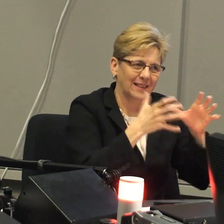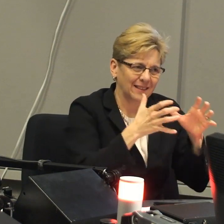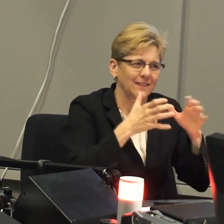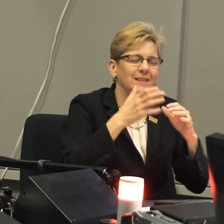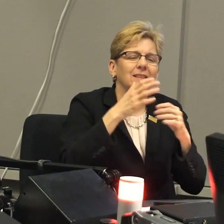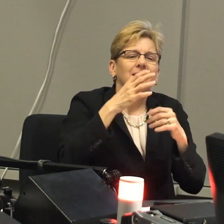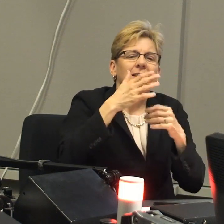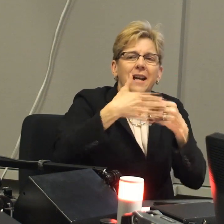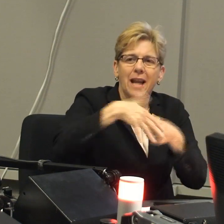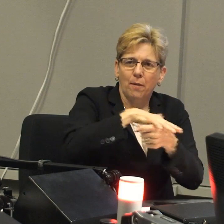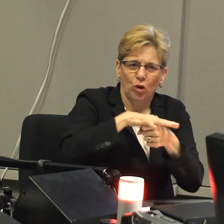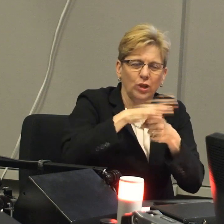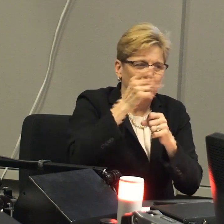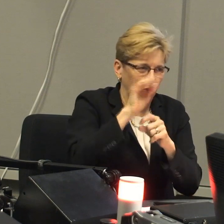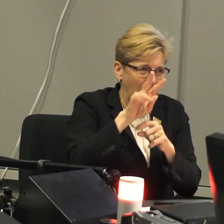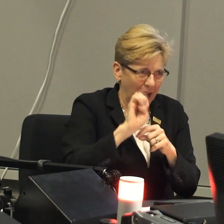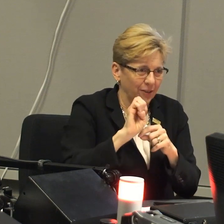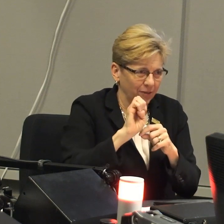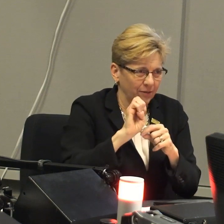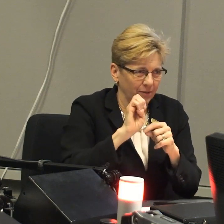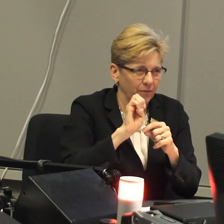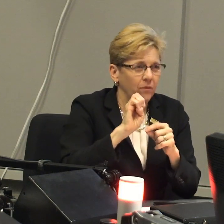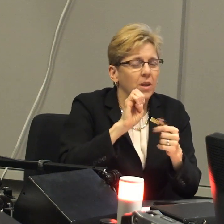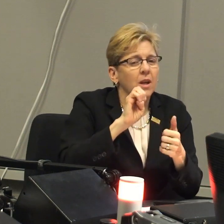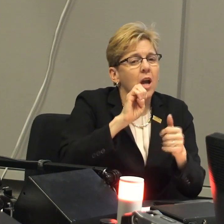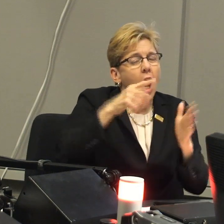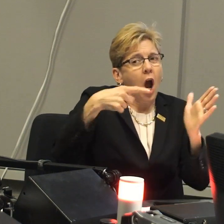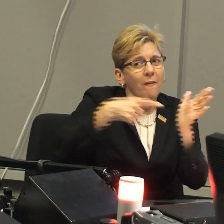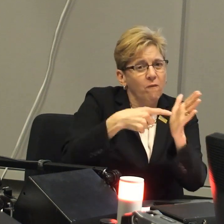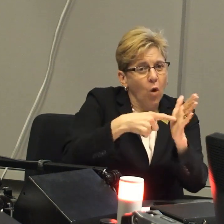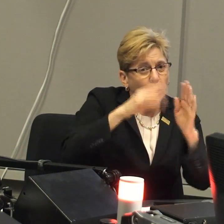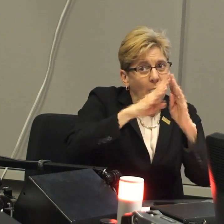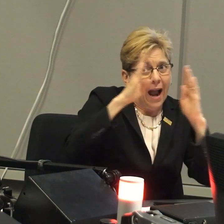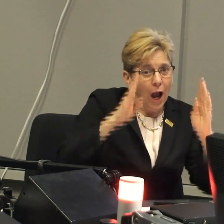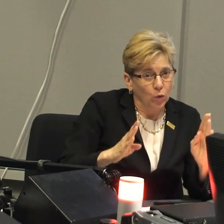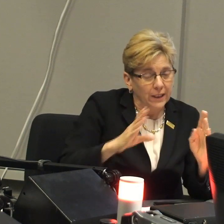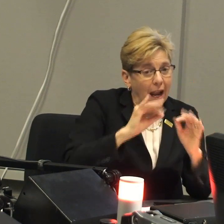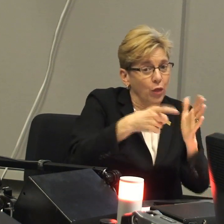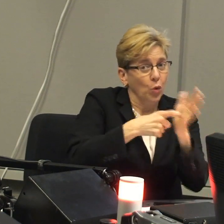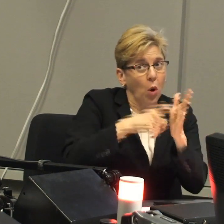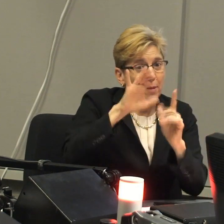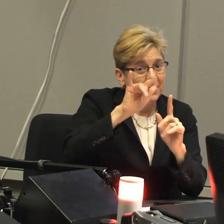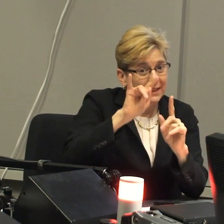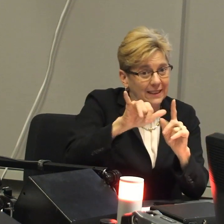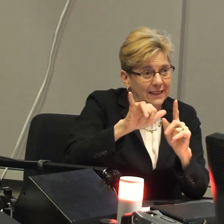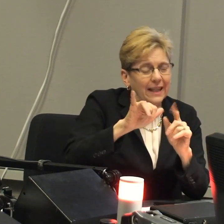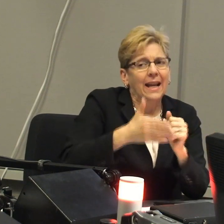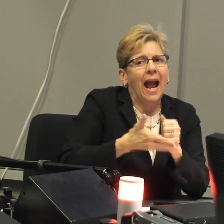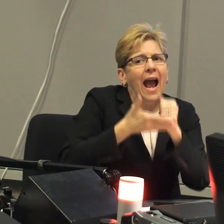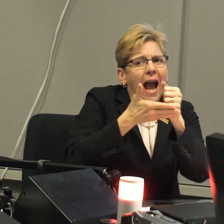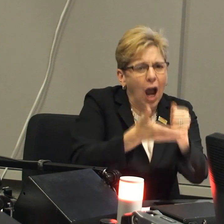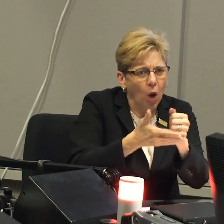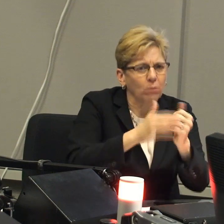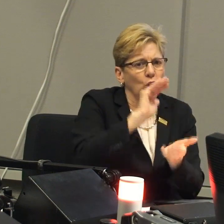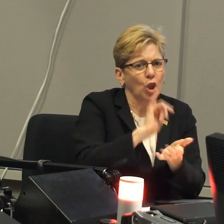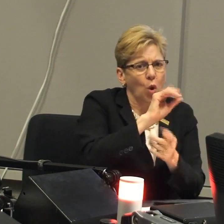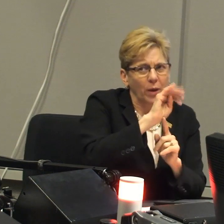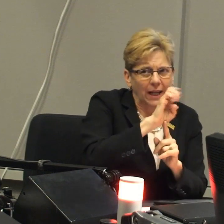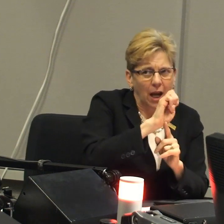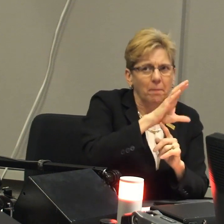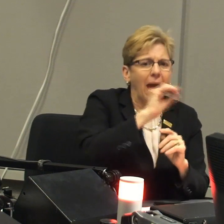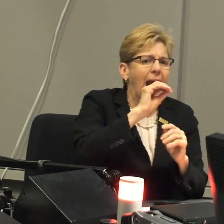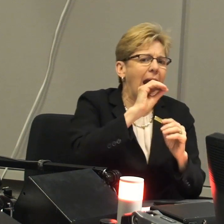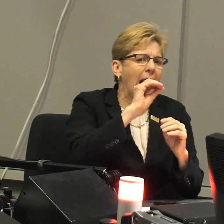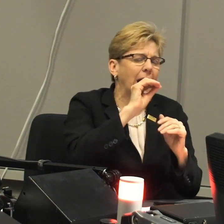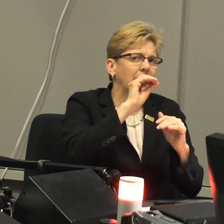you have a mixture of all different classes living in a neighborhood together, the neighborhood thrives. And affordable housing and the requirements when the